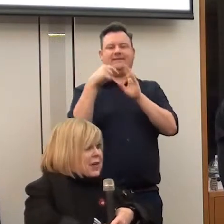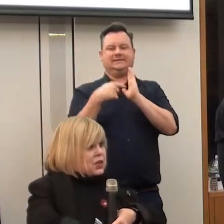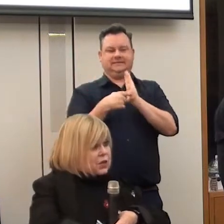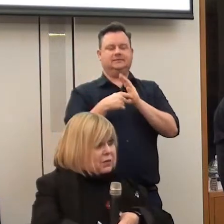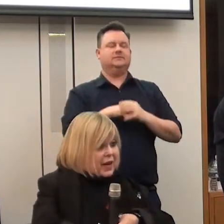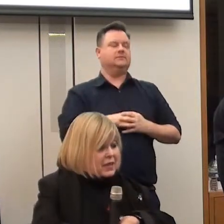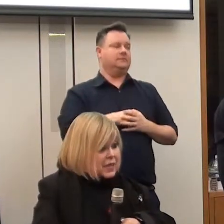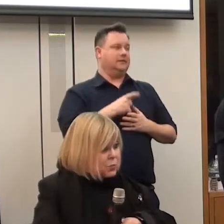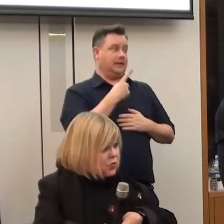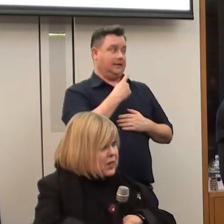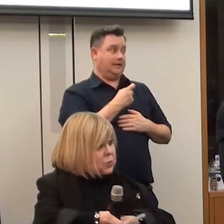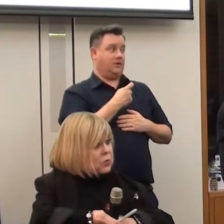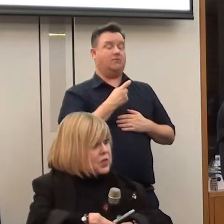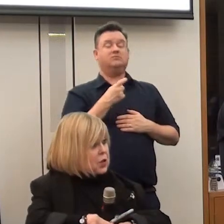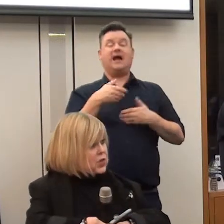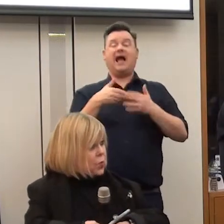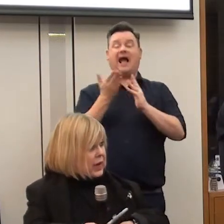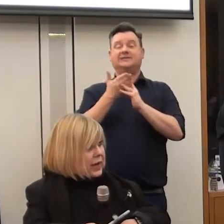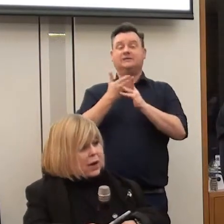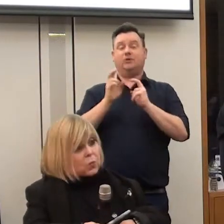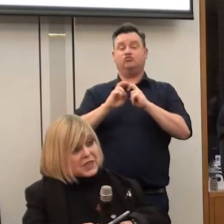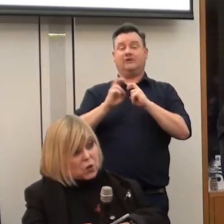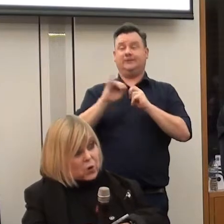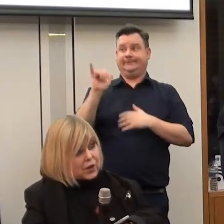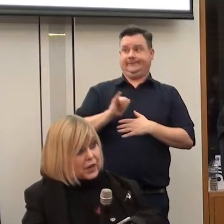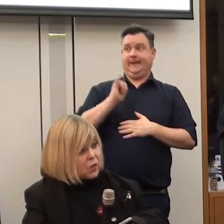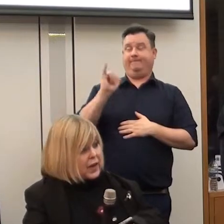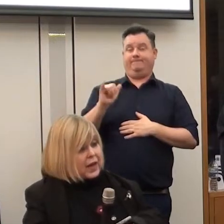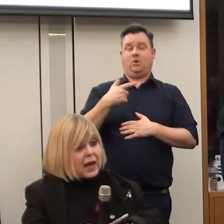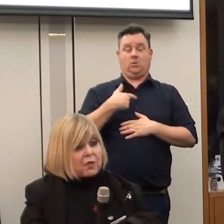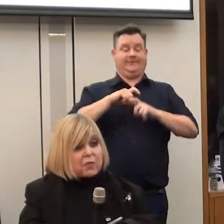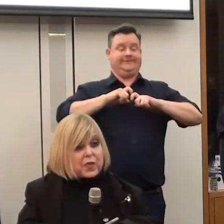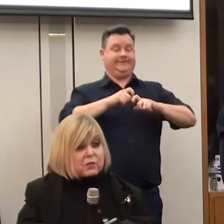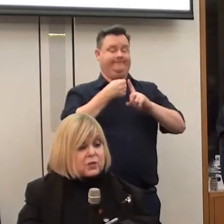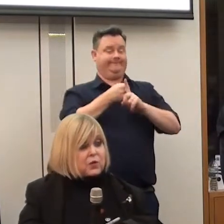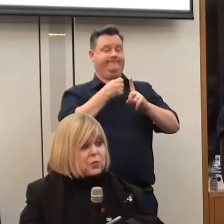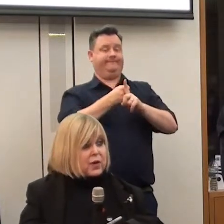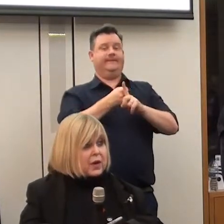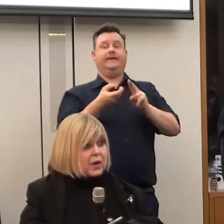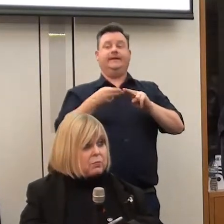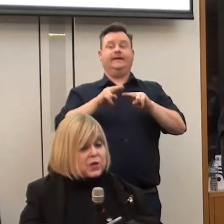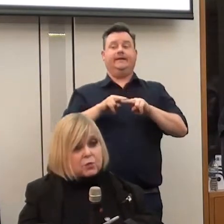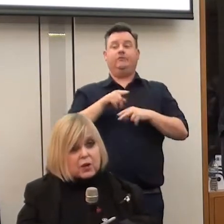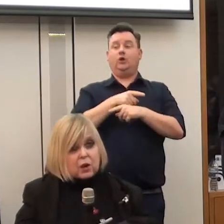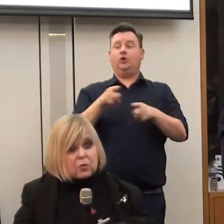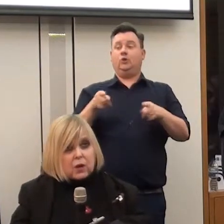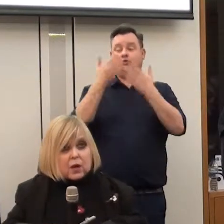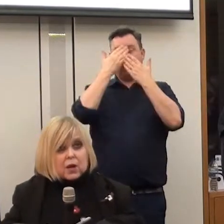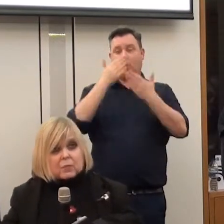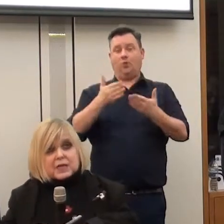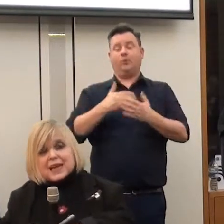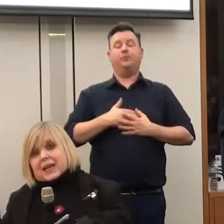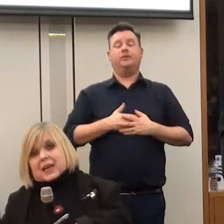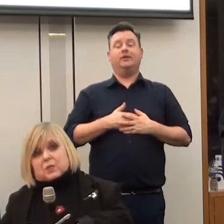They managed to get accessible transport and so did we. We're still working on it. And for those of you that don't know,